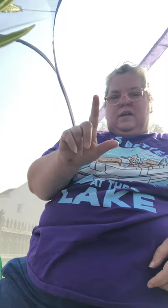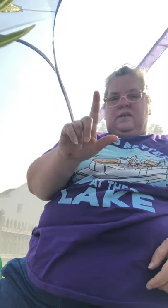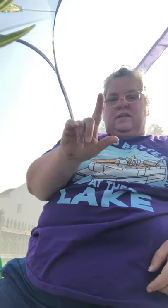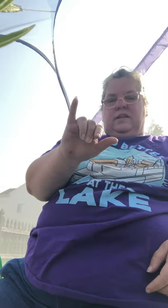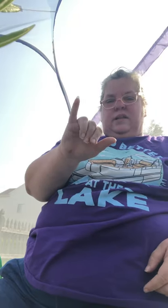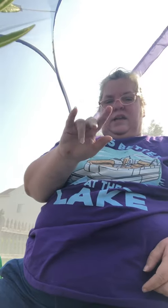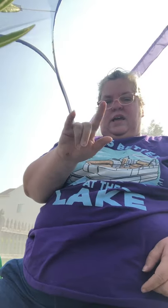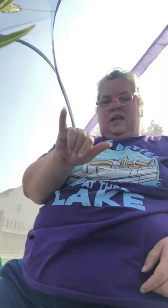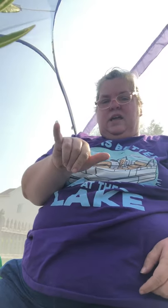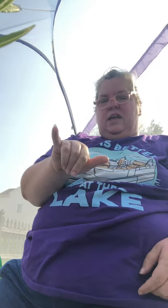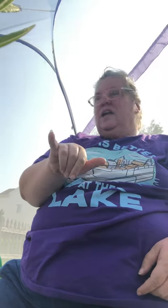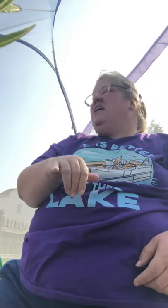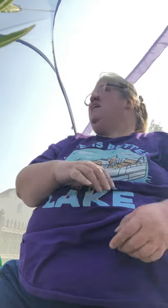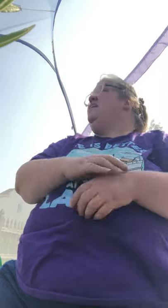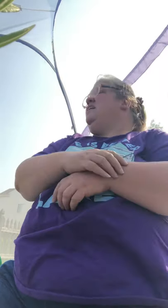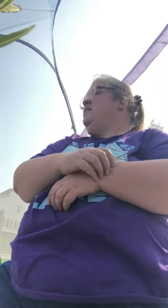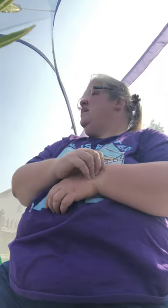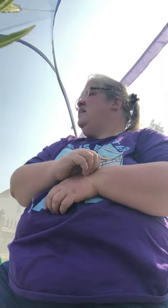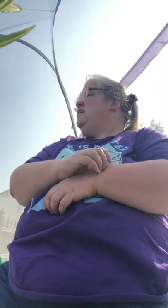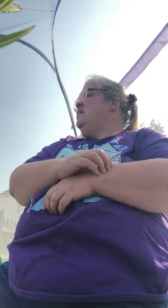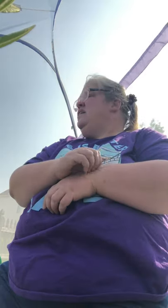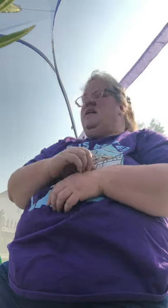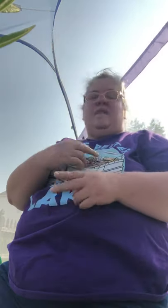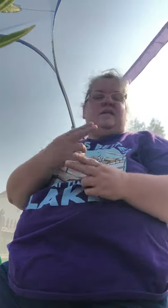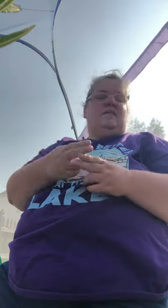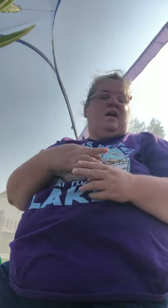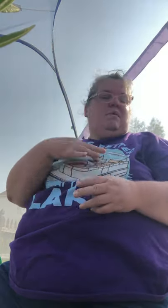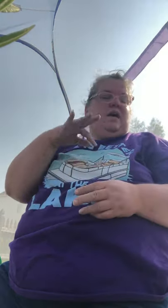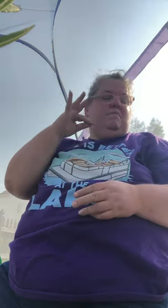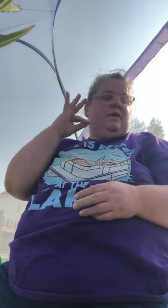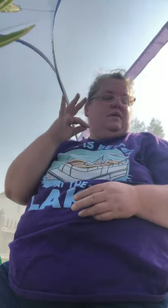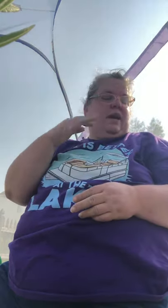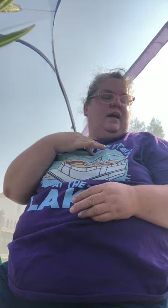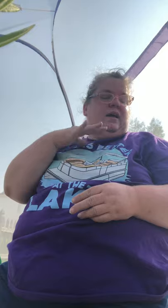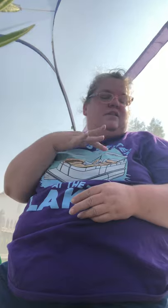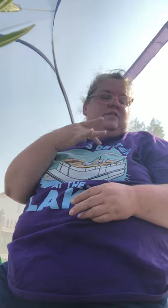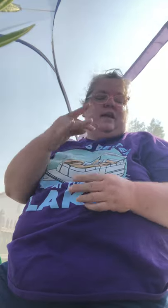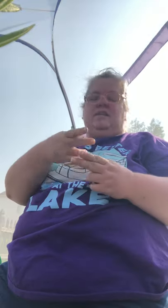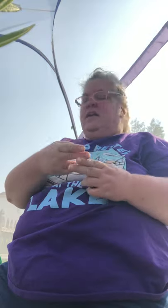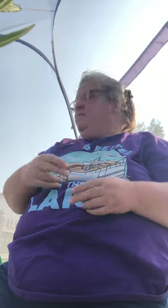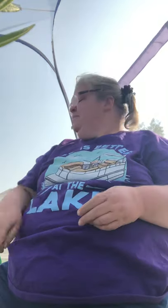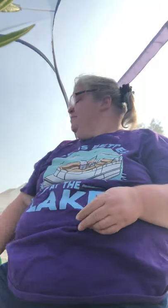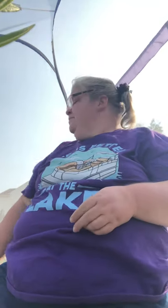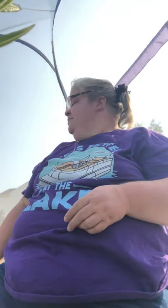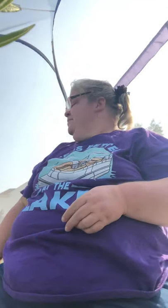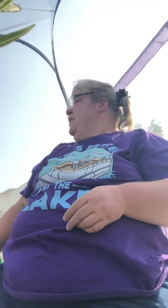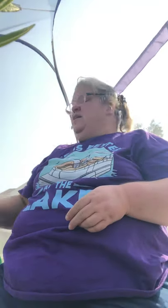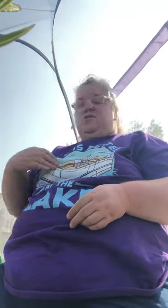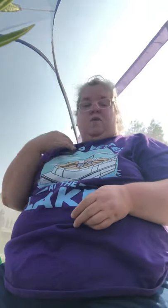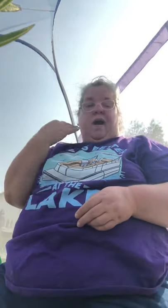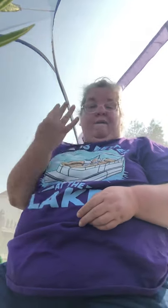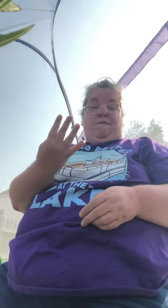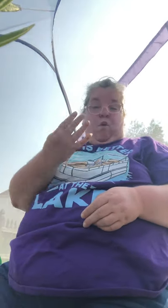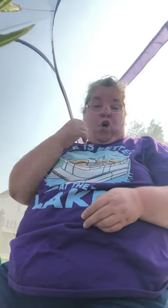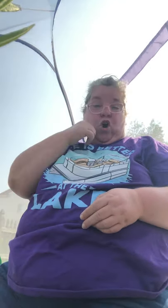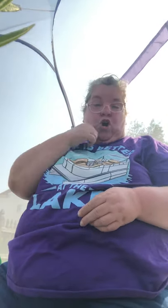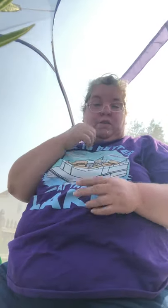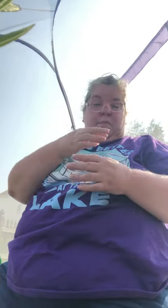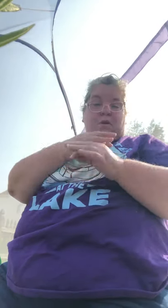that's Lily and that's the name I picked I I just like the name so I have four girls I'm gonna